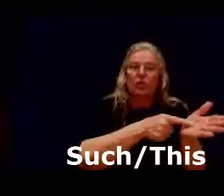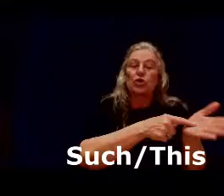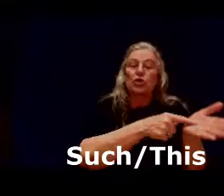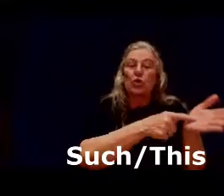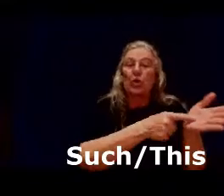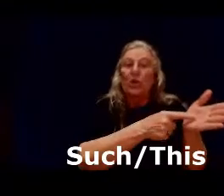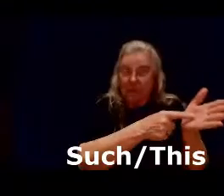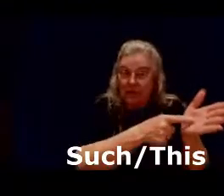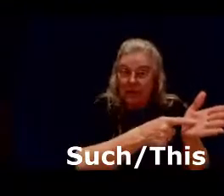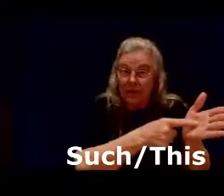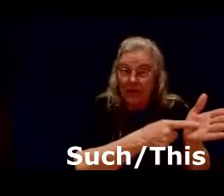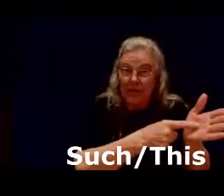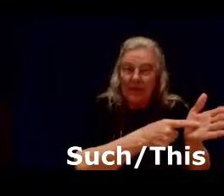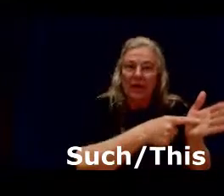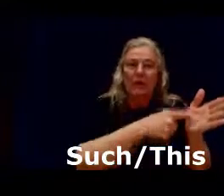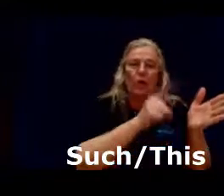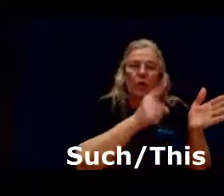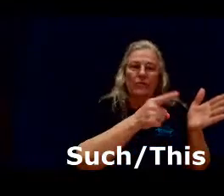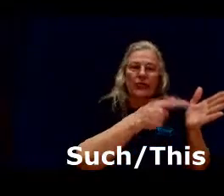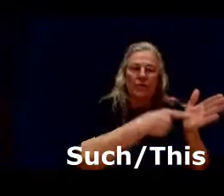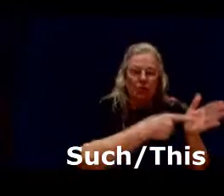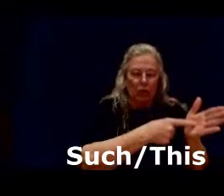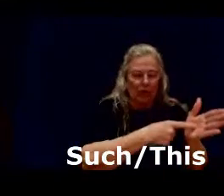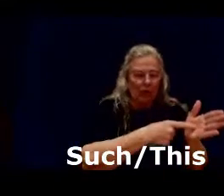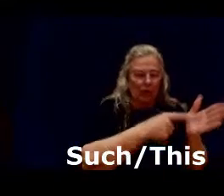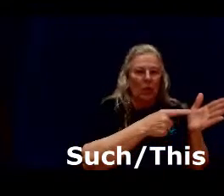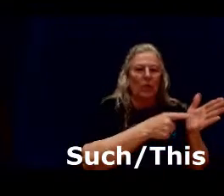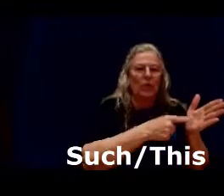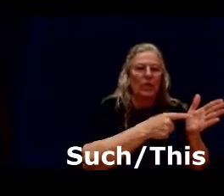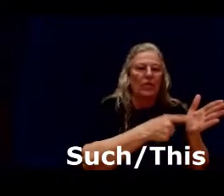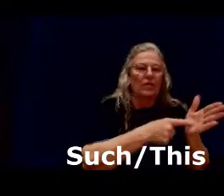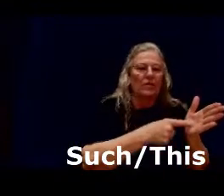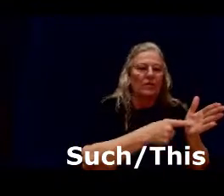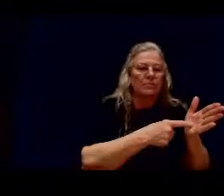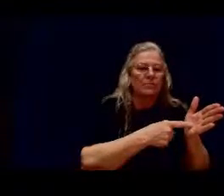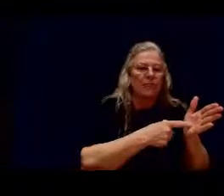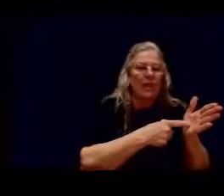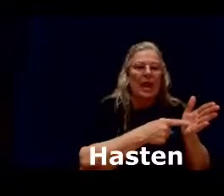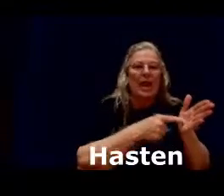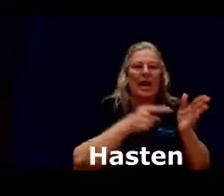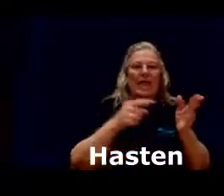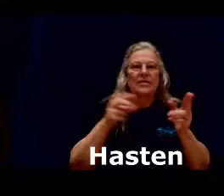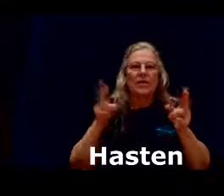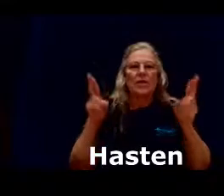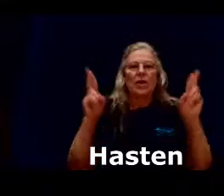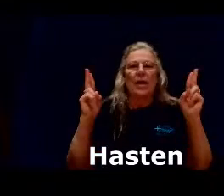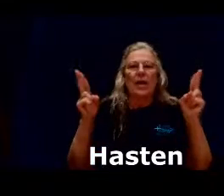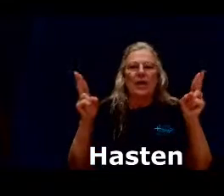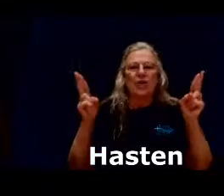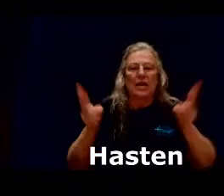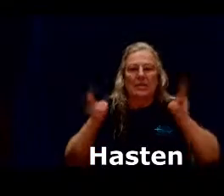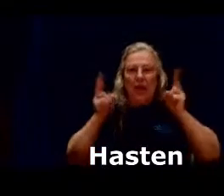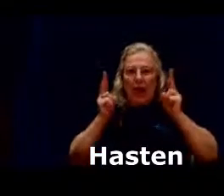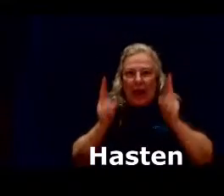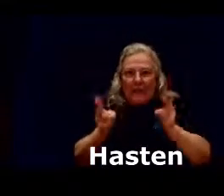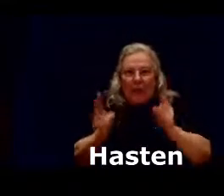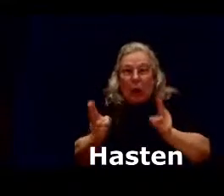to just show you see this pointer finger showing it with this hasten h and it's